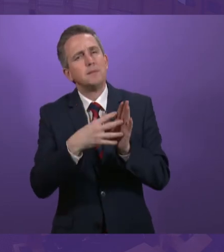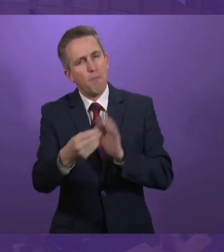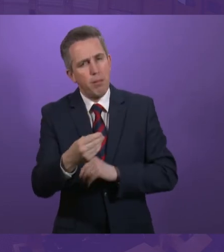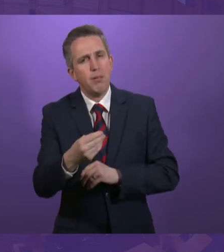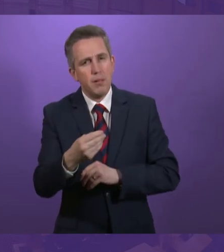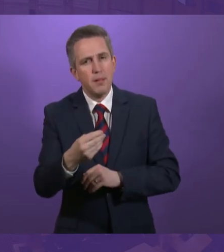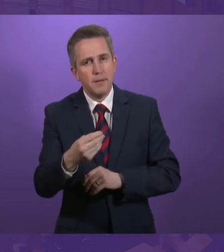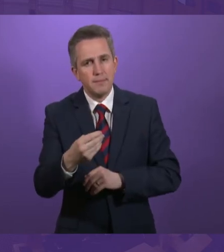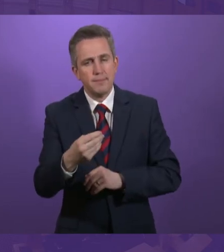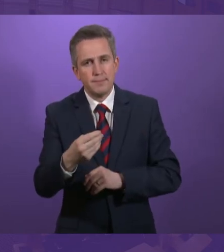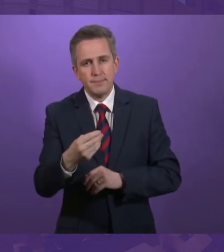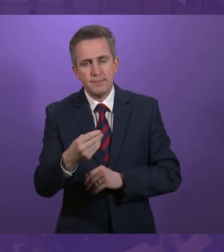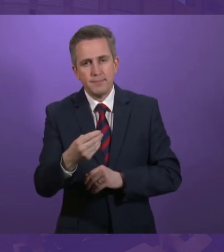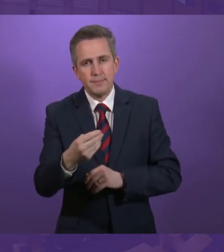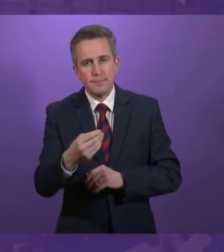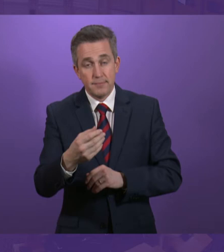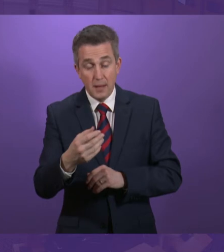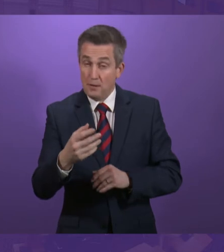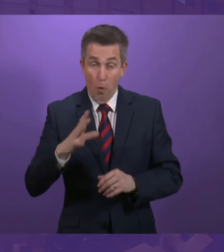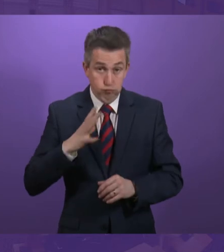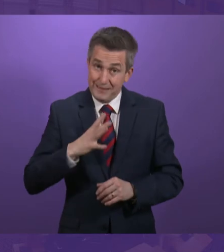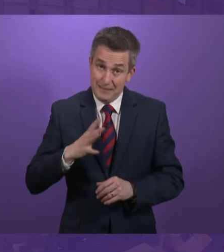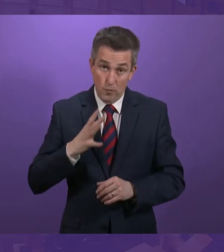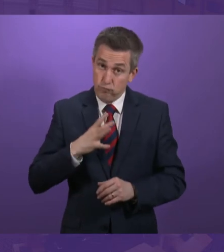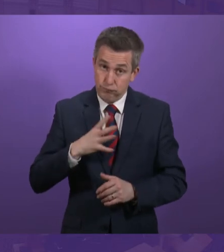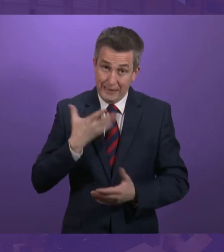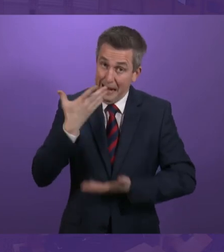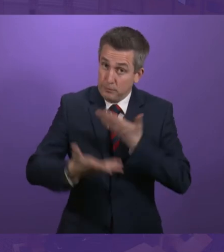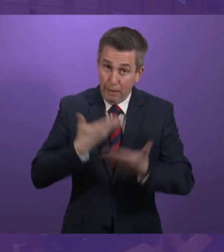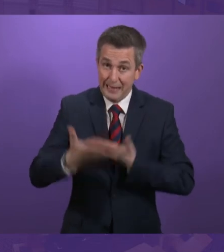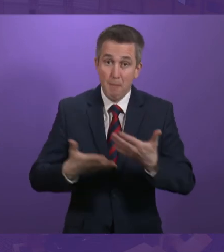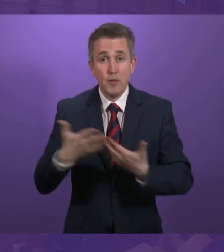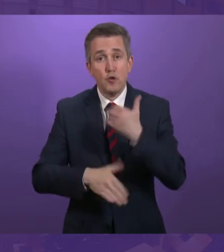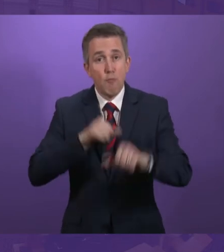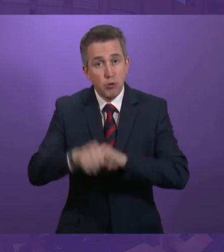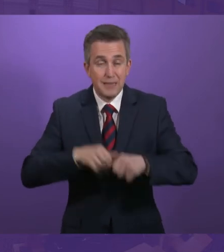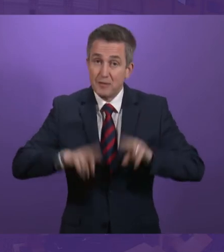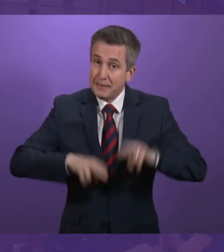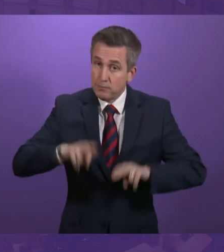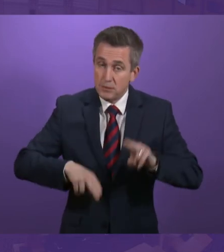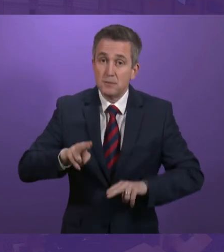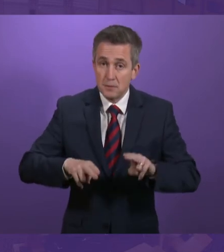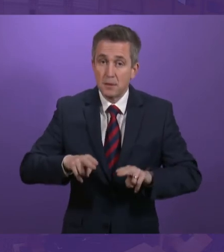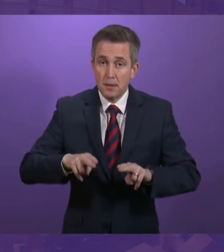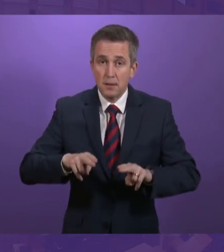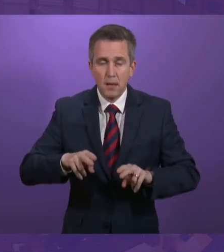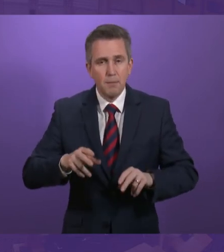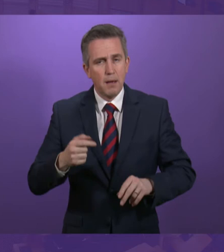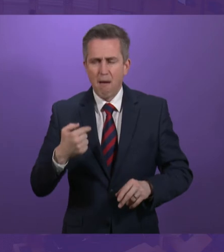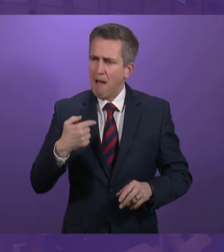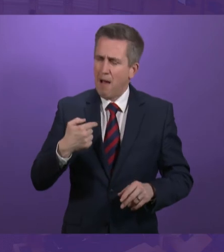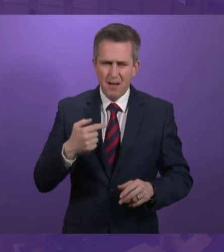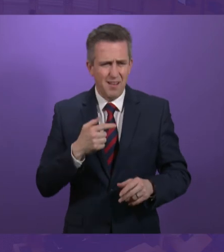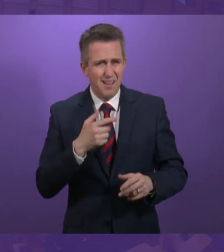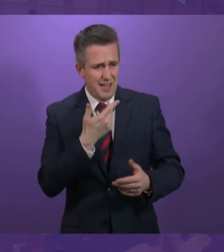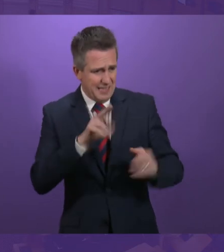this, as well as what I've already outlined in relation to assessments, I have very serious concerns, for example, about the 50 metre rule